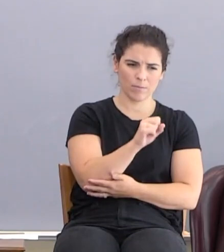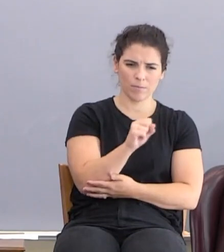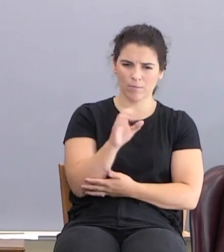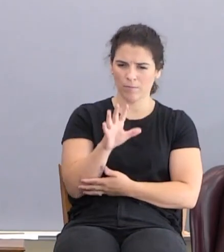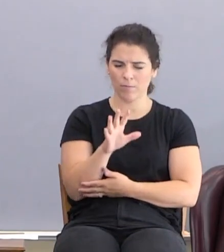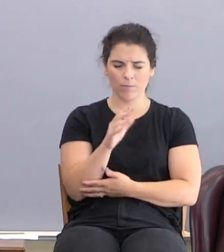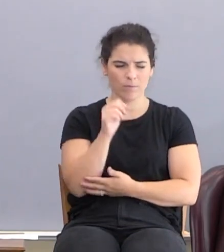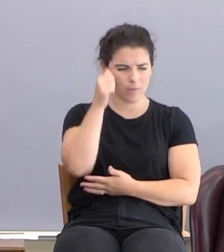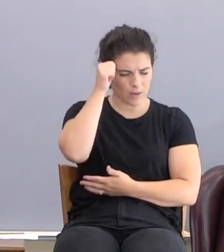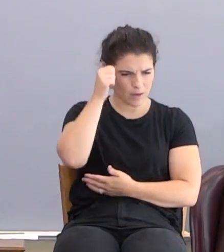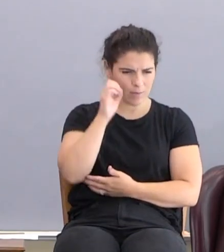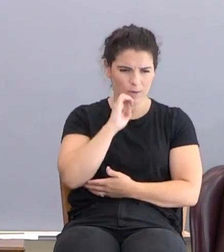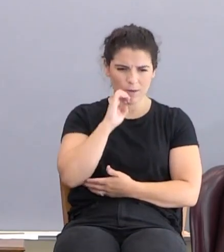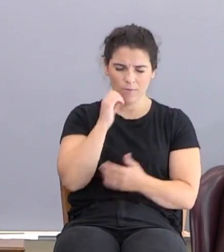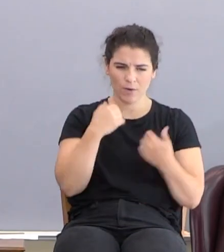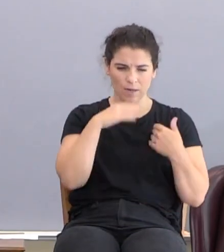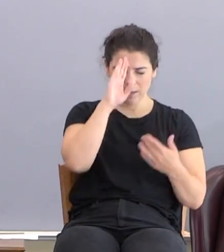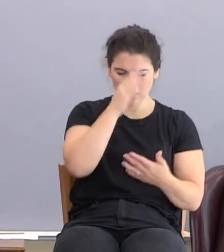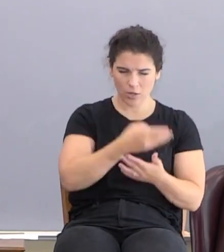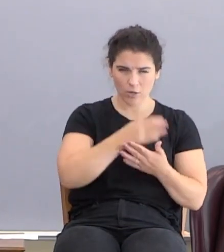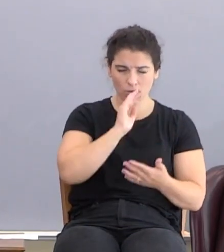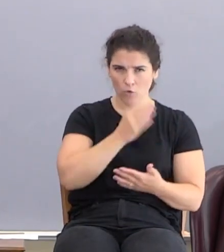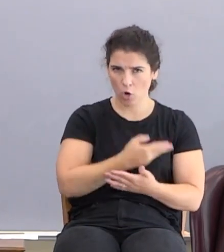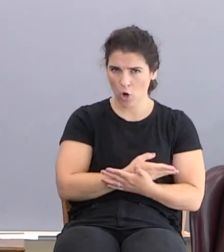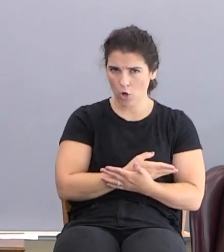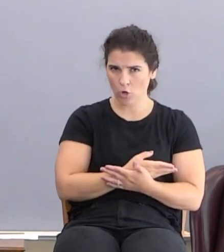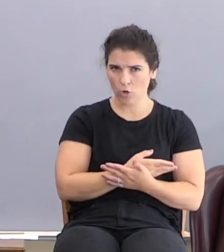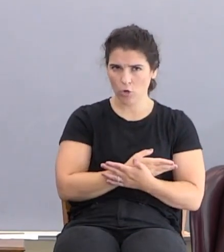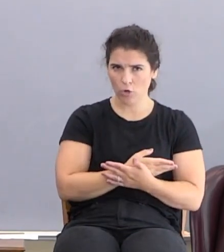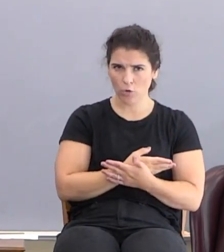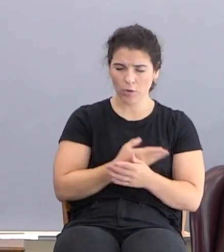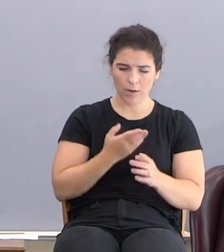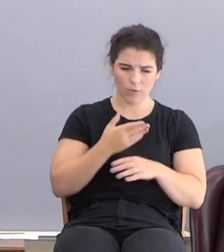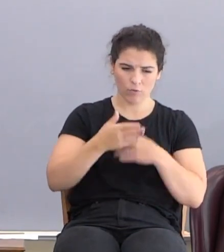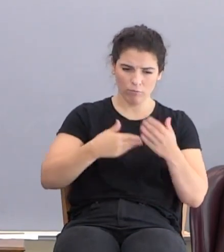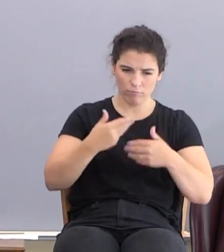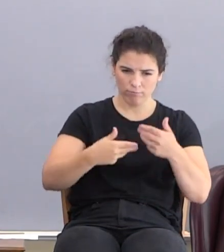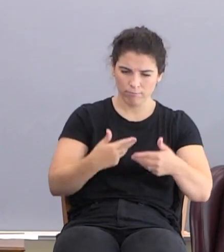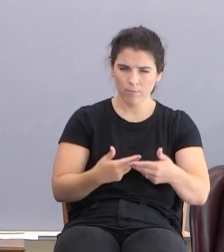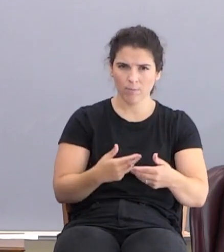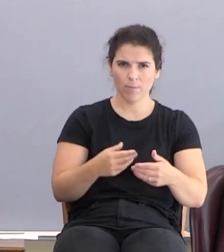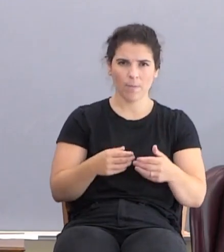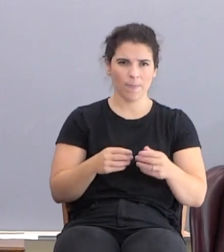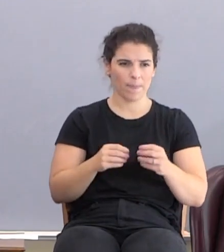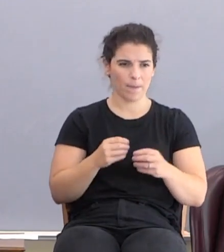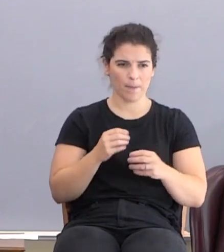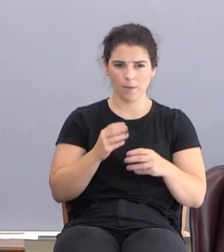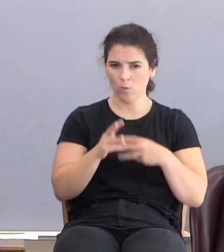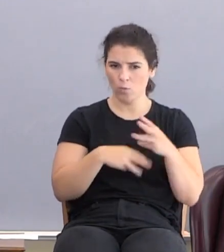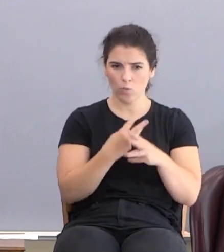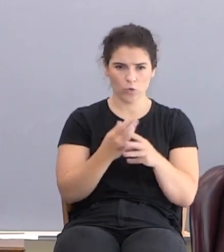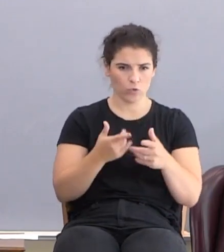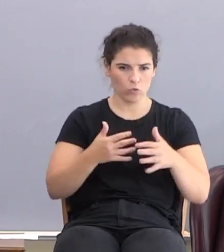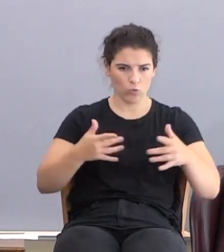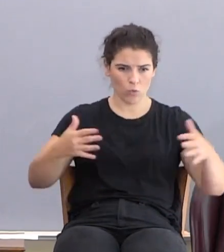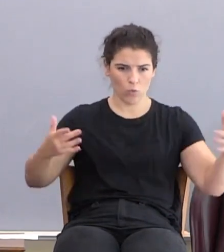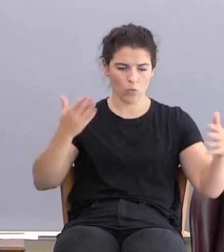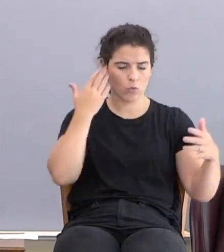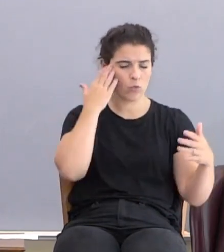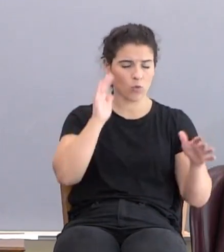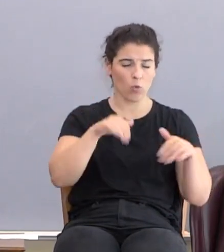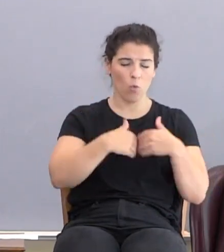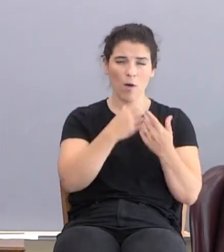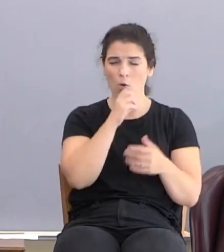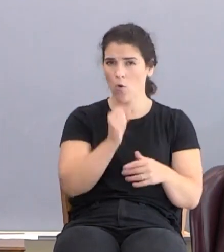Eve had sons and daughters after their own image. Population is growing. You don't know how old they were when